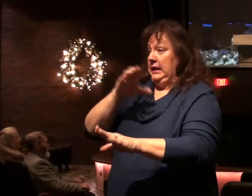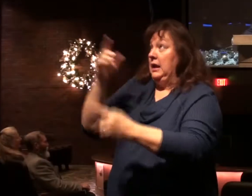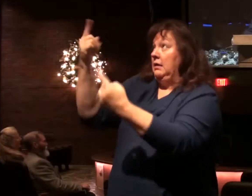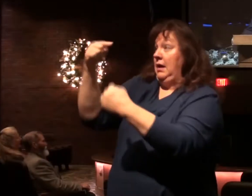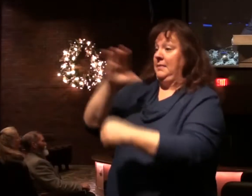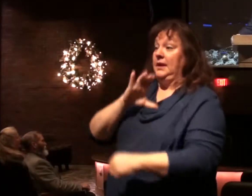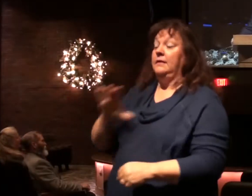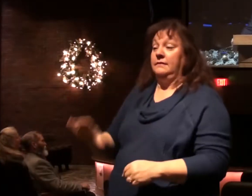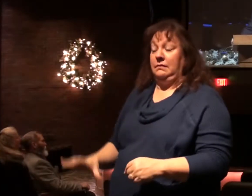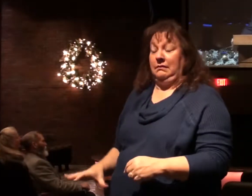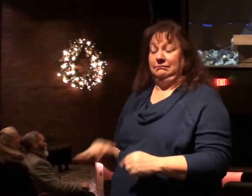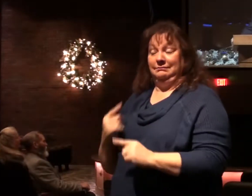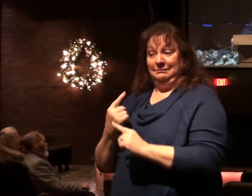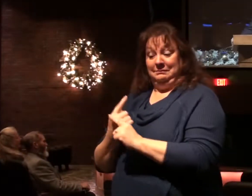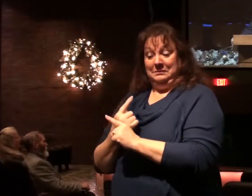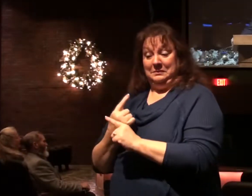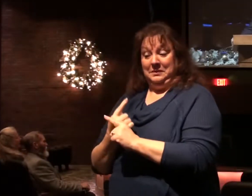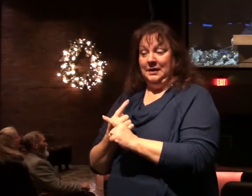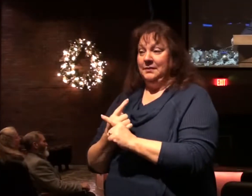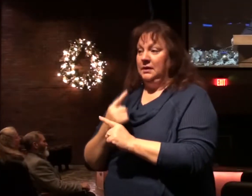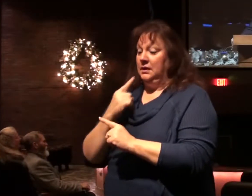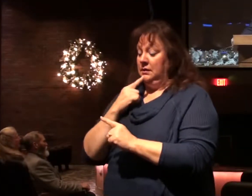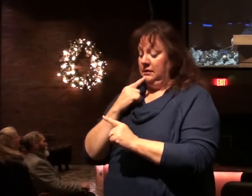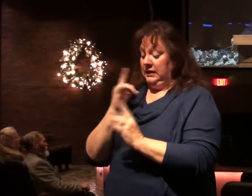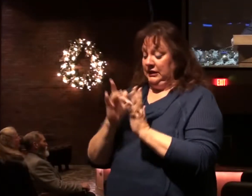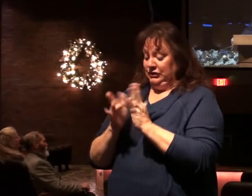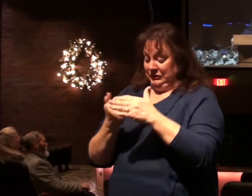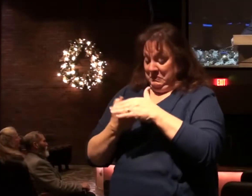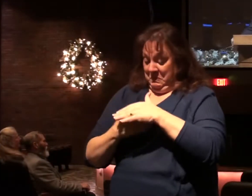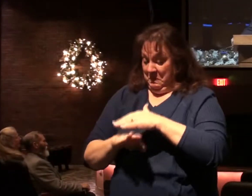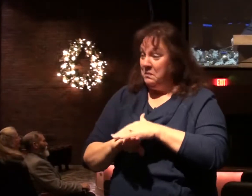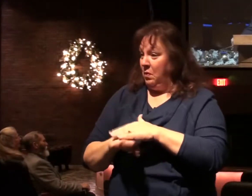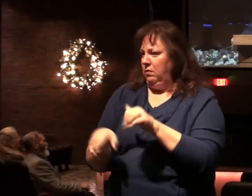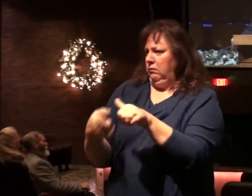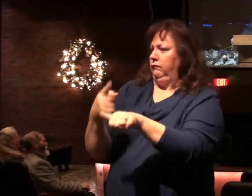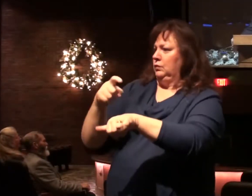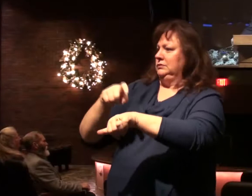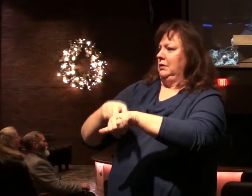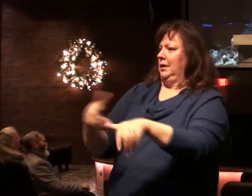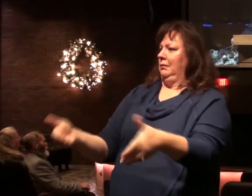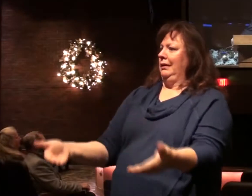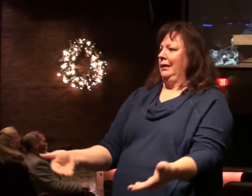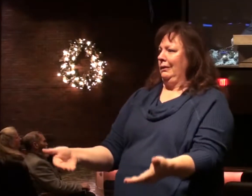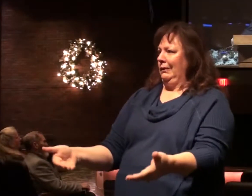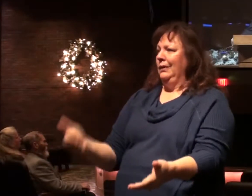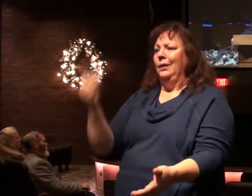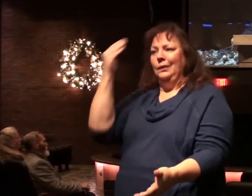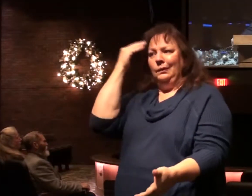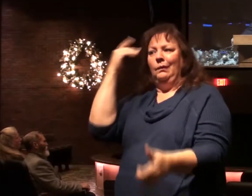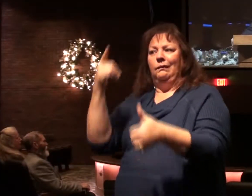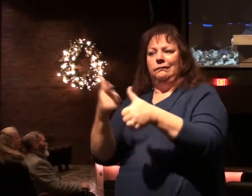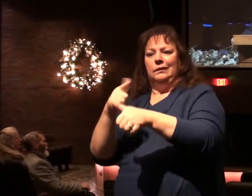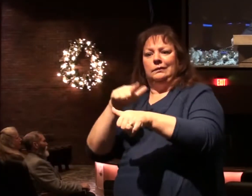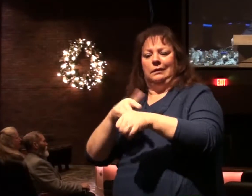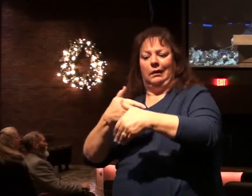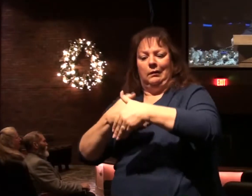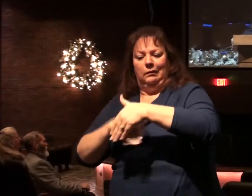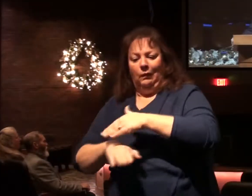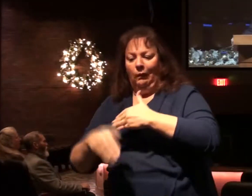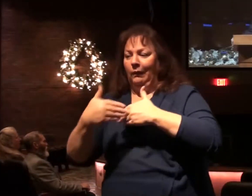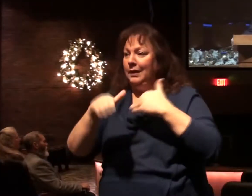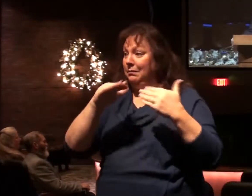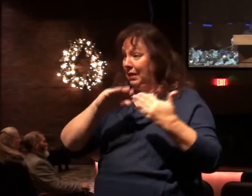video. We're talking about the first coming of Christ. And you know, when he came the first time to